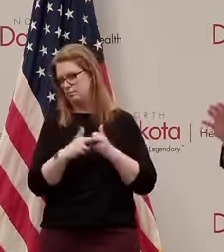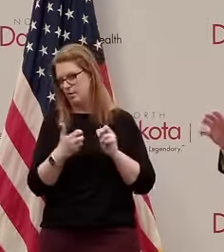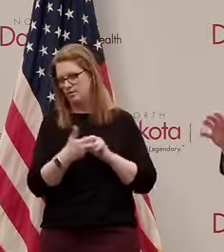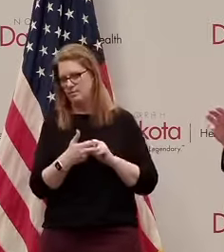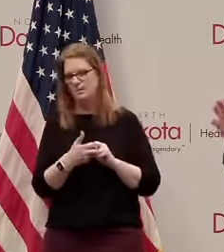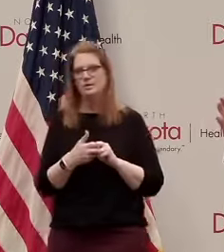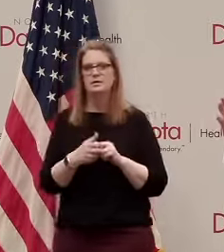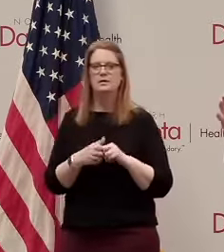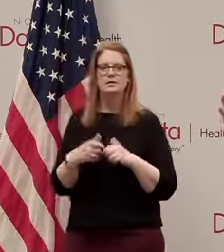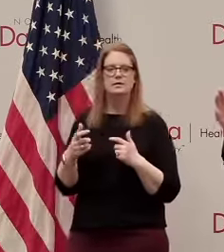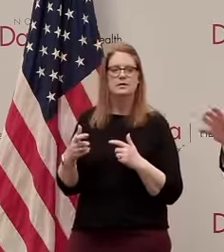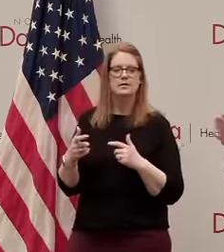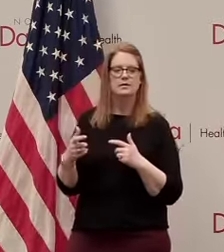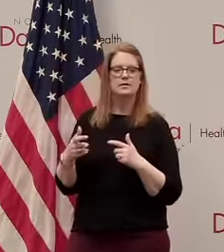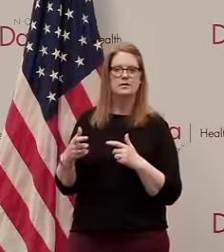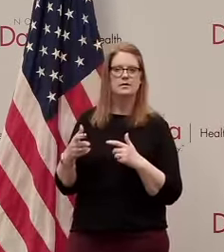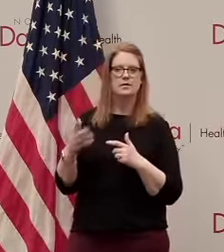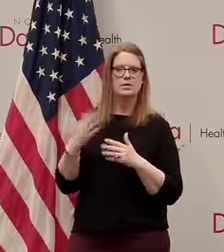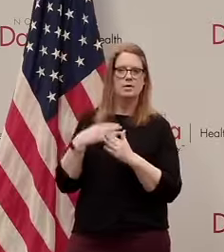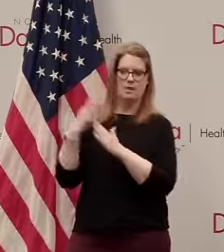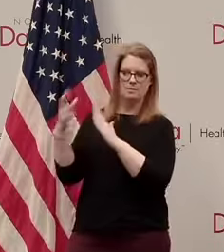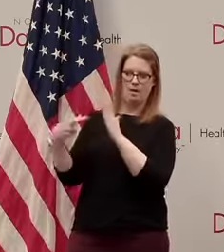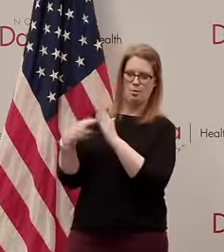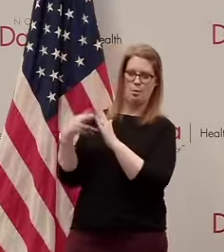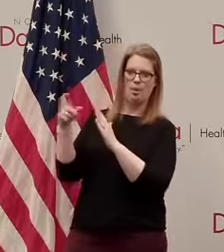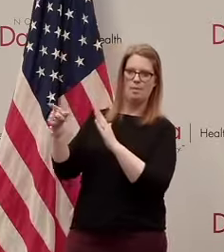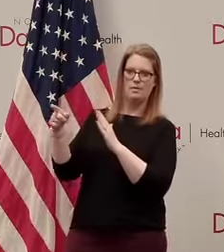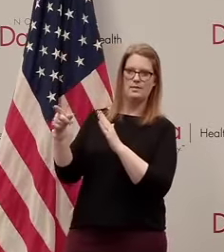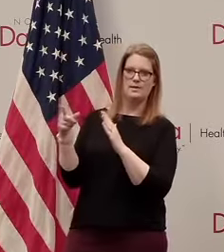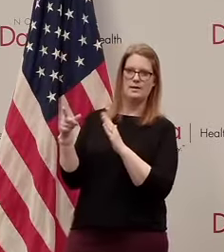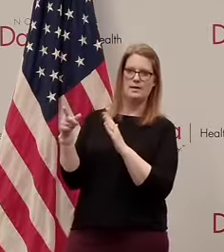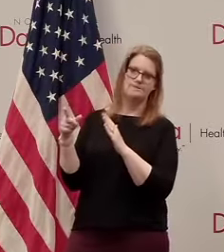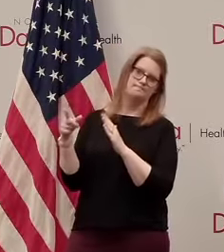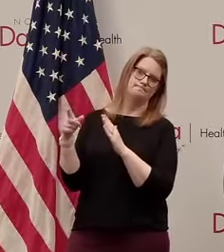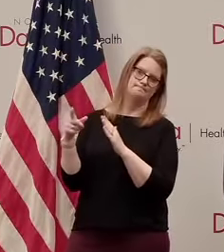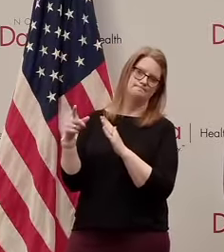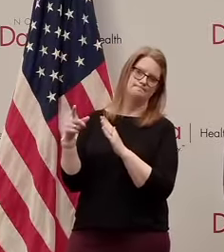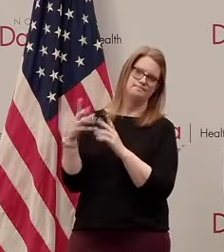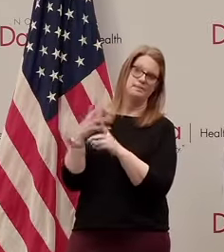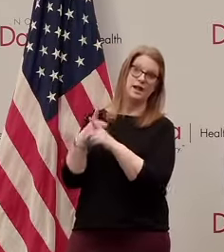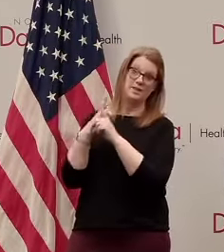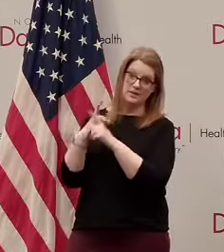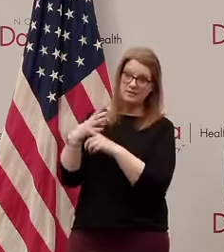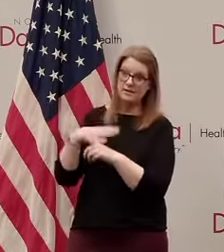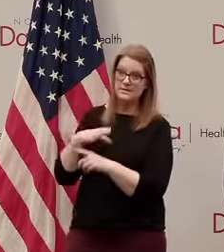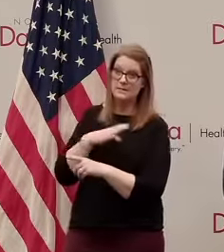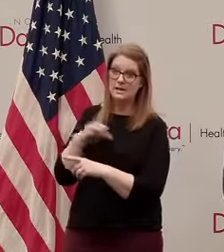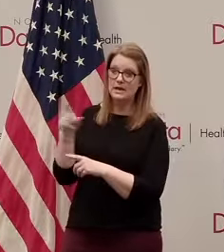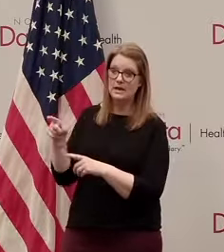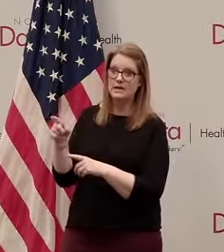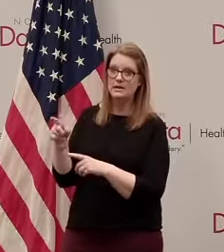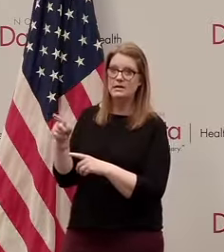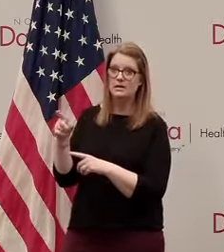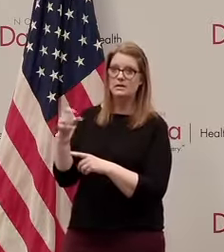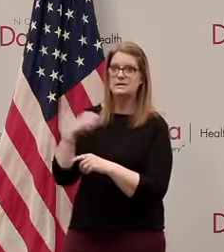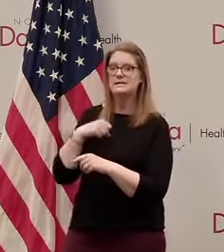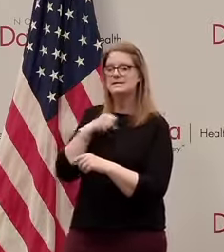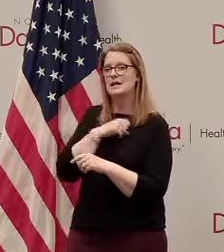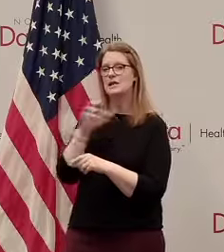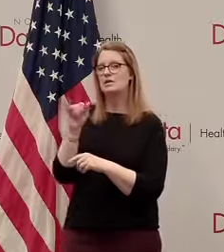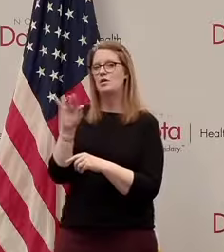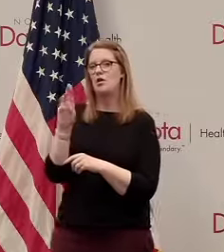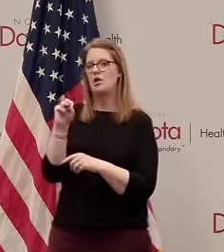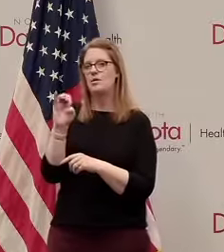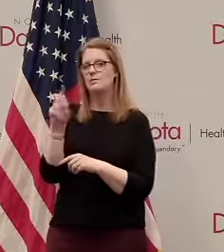vigorously through my role on on the defense committee Senate Armed Services Committee